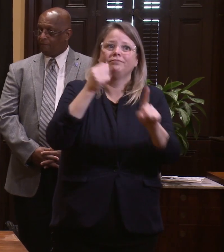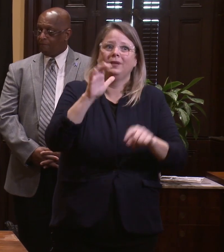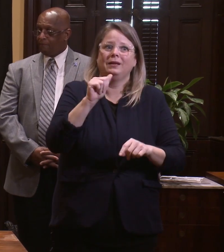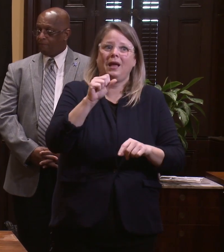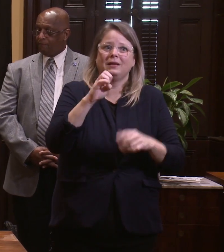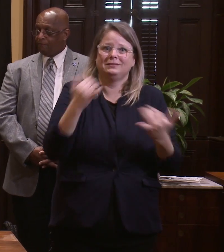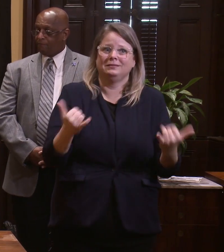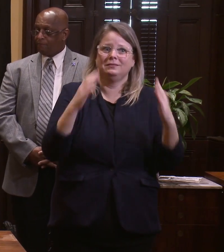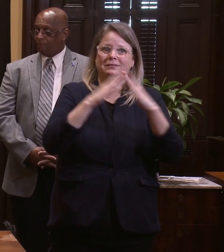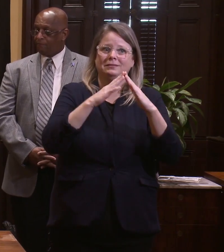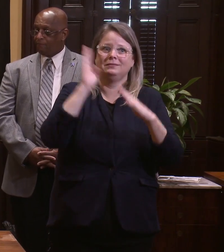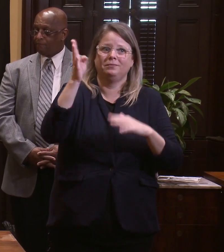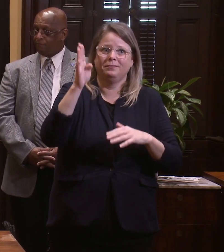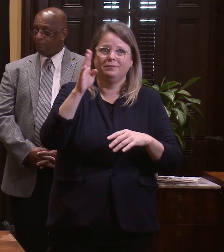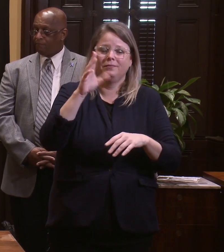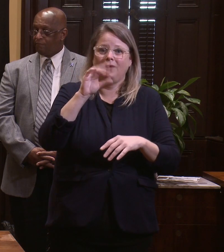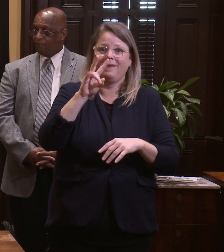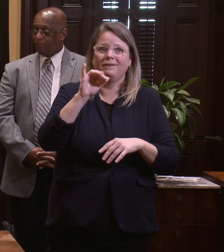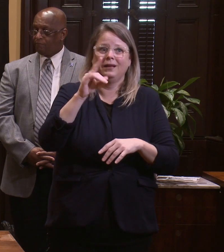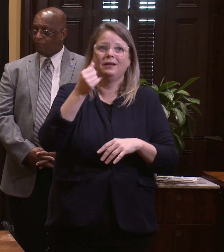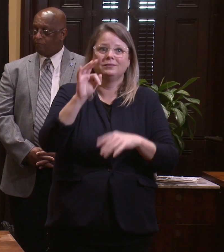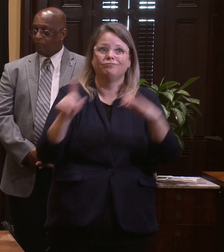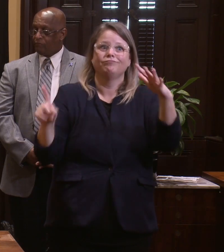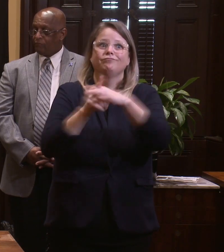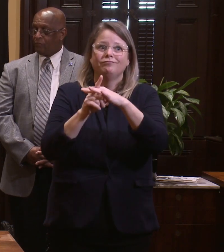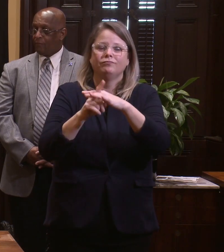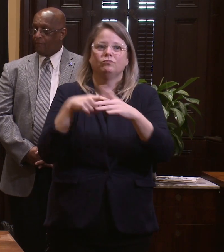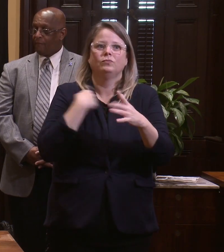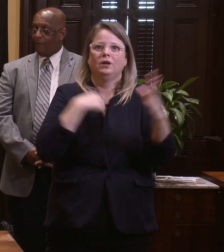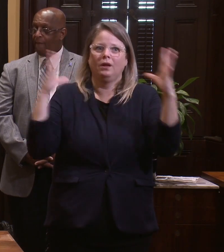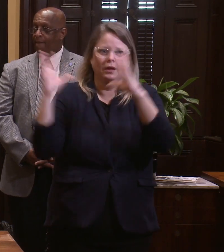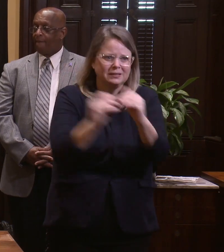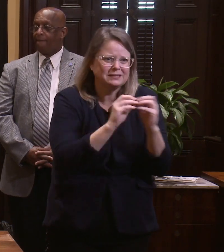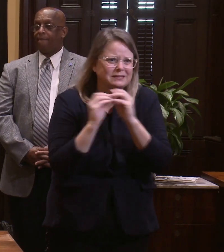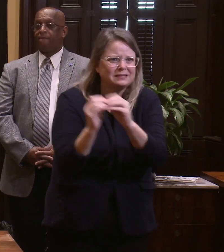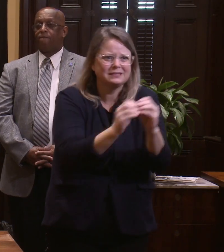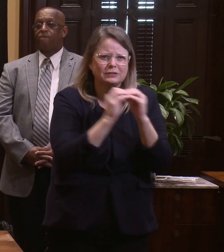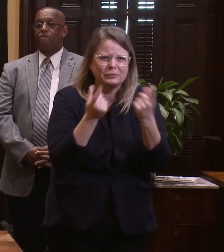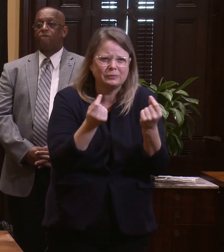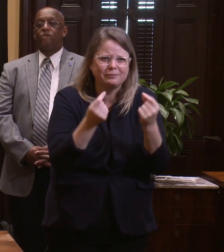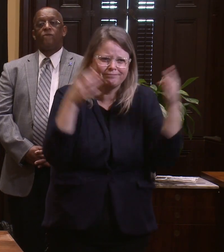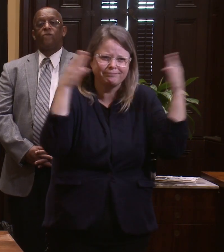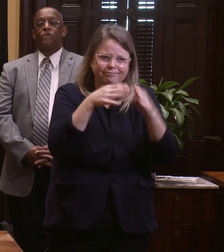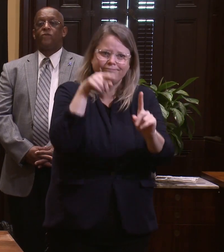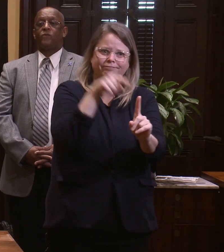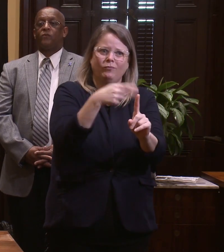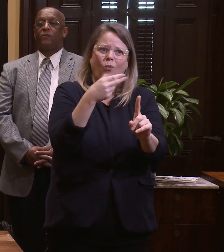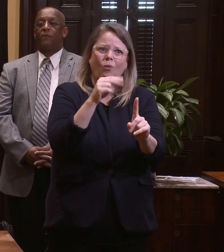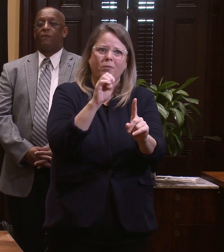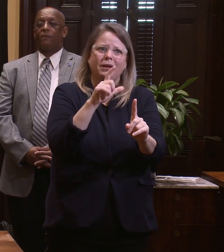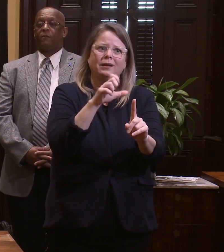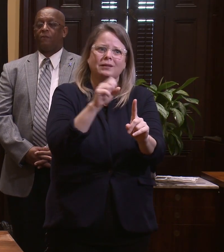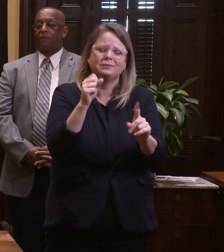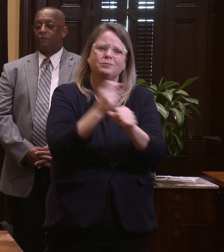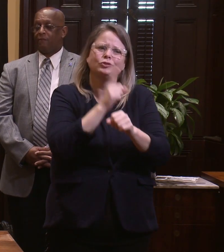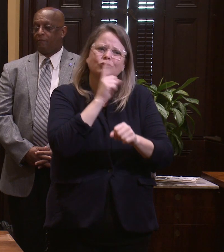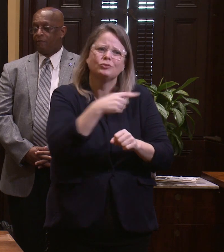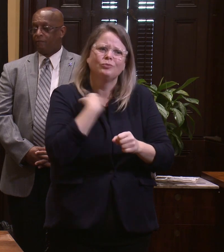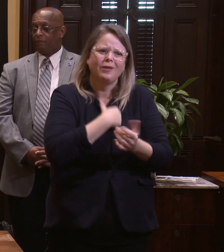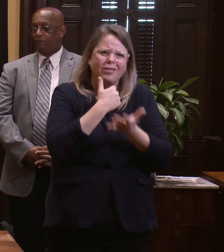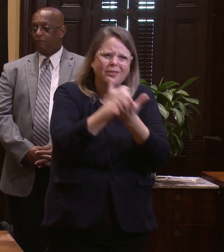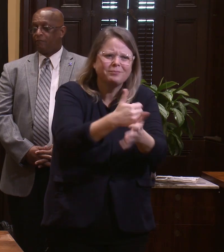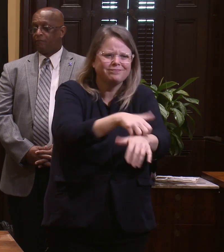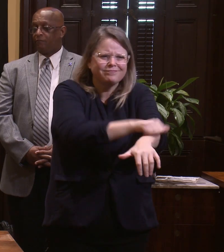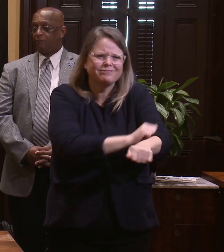our homeless outreach teams went from outreach and engagement to tactical operations. What that means for us is we are no longer